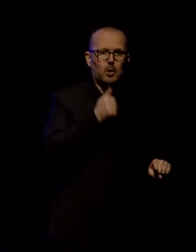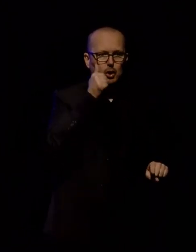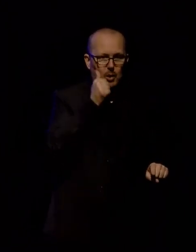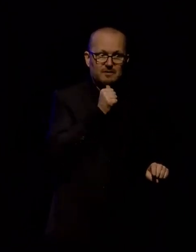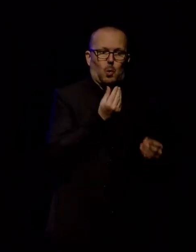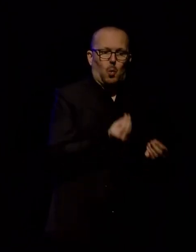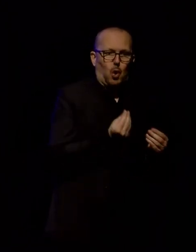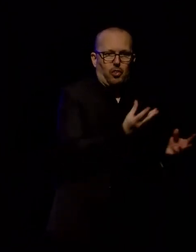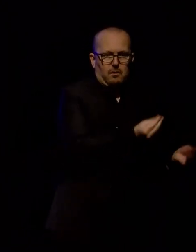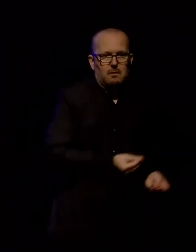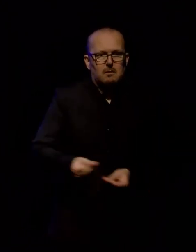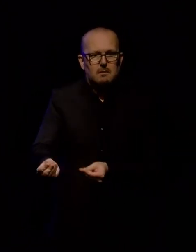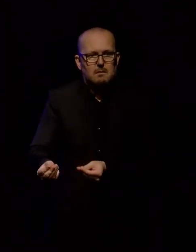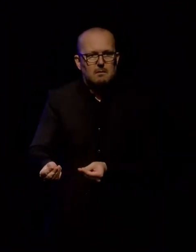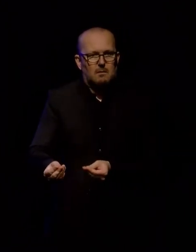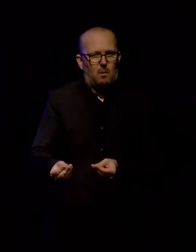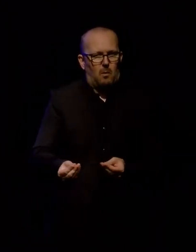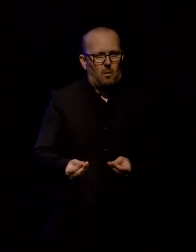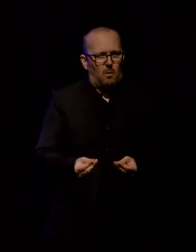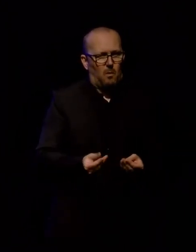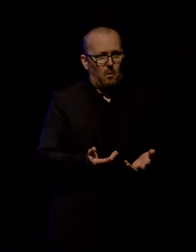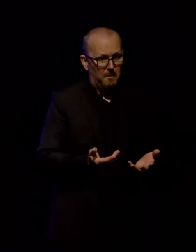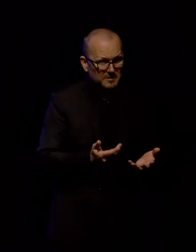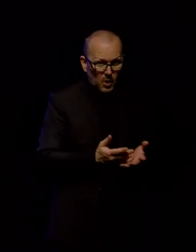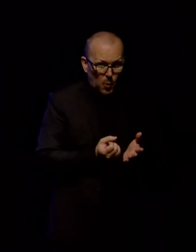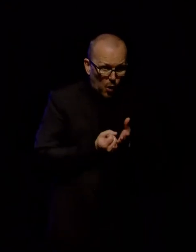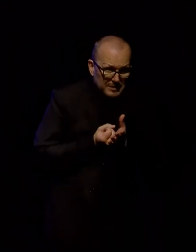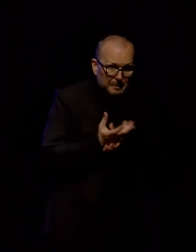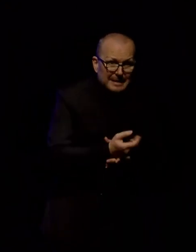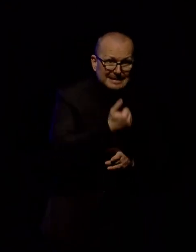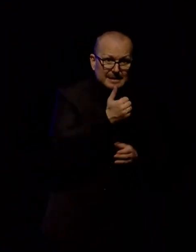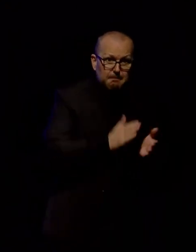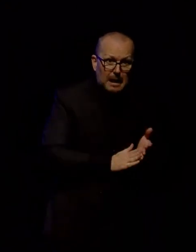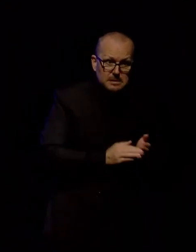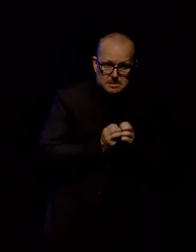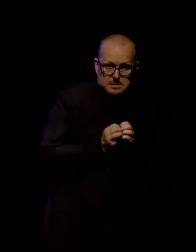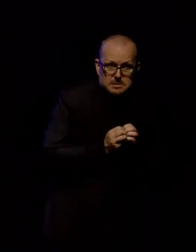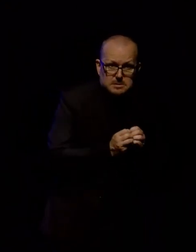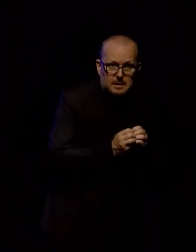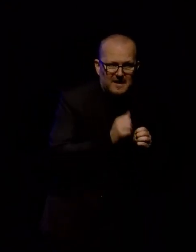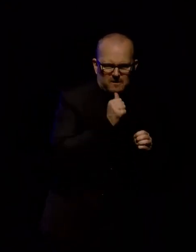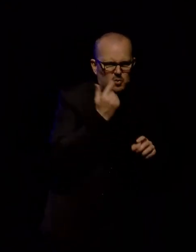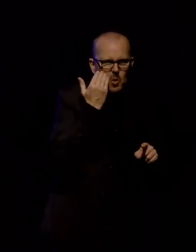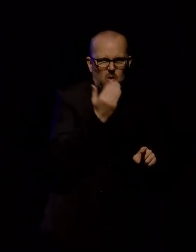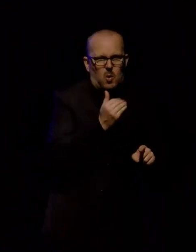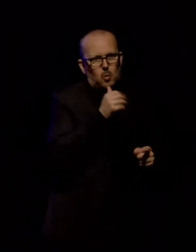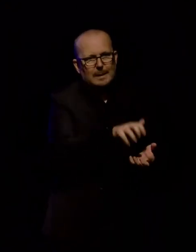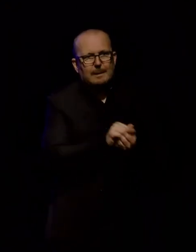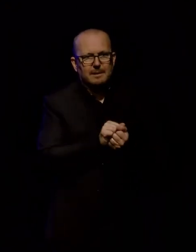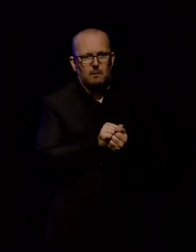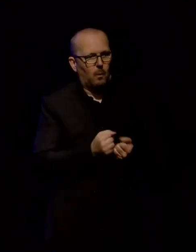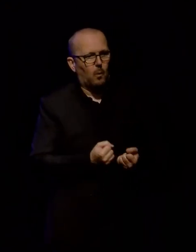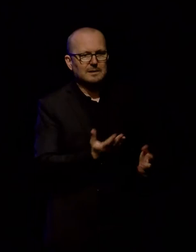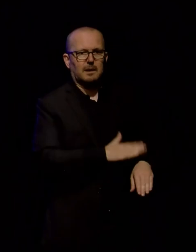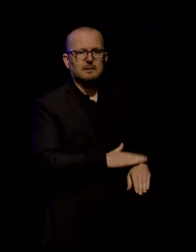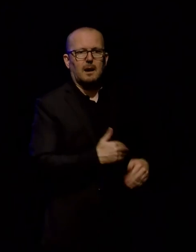do you put six months' work into something that you can't, that you don't know if you're going to keep it? And that's this really beautiful tension with digital material often, that you can't tell what it